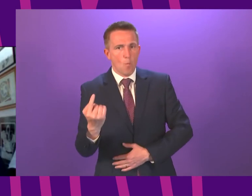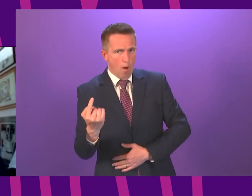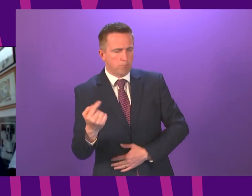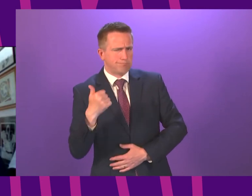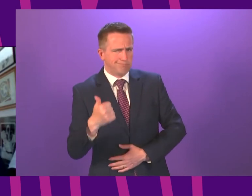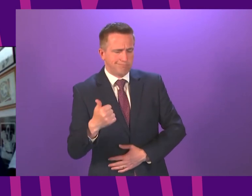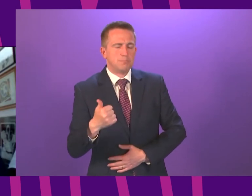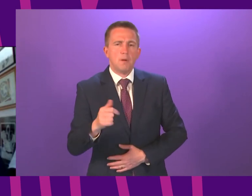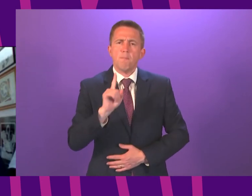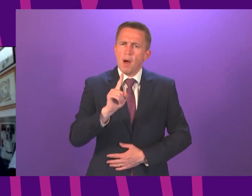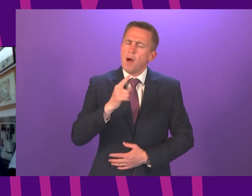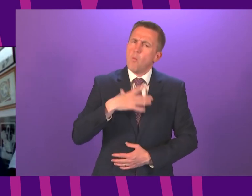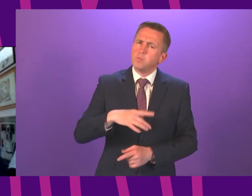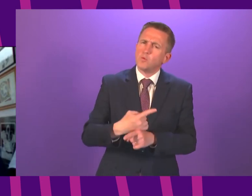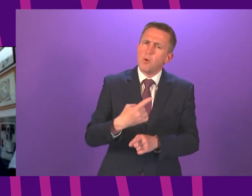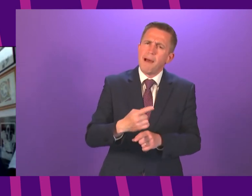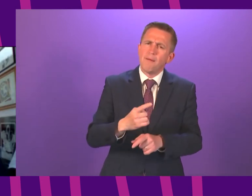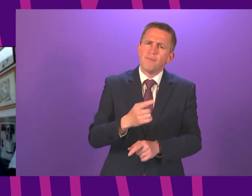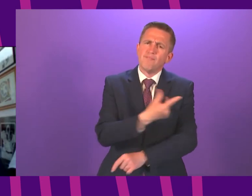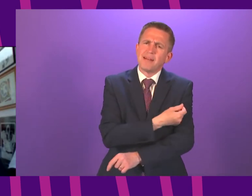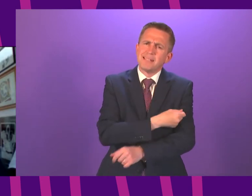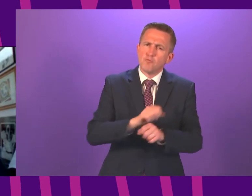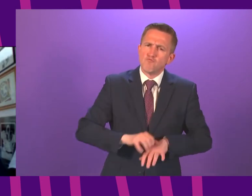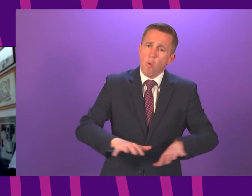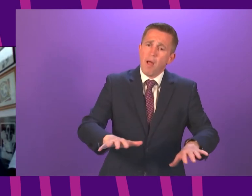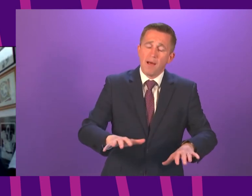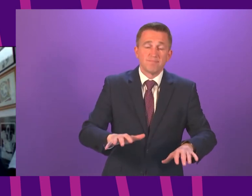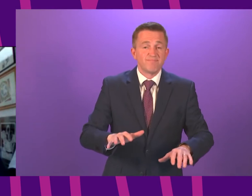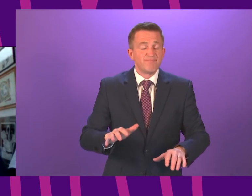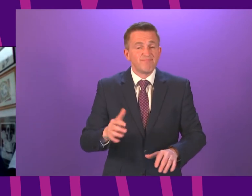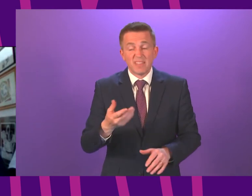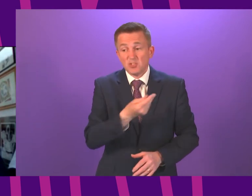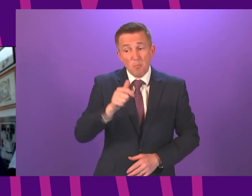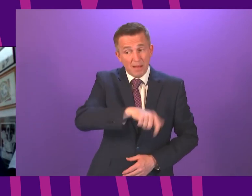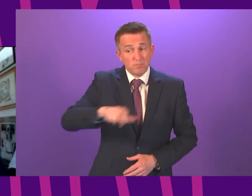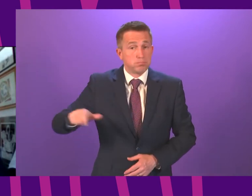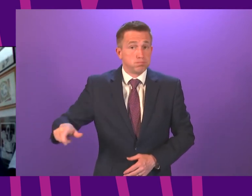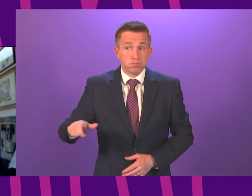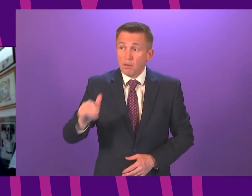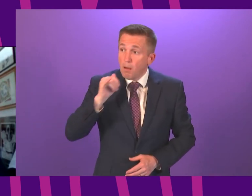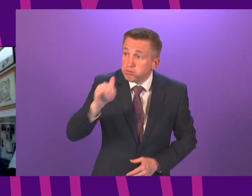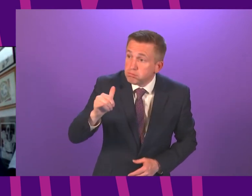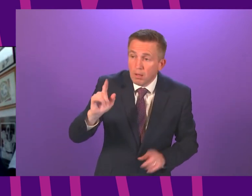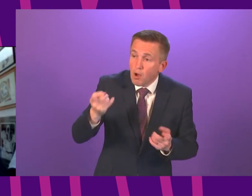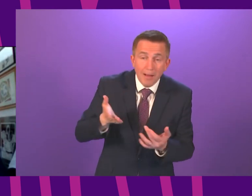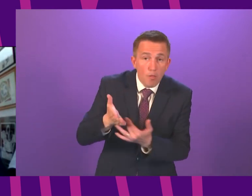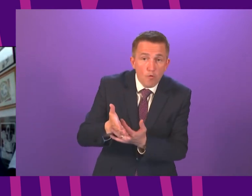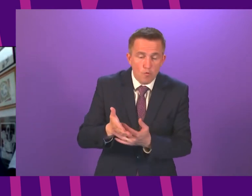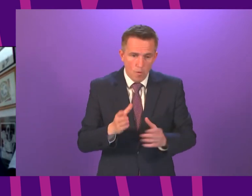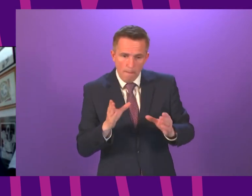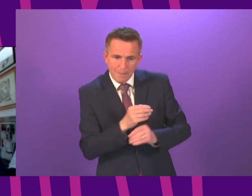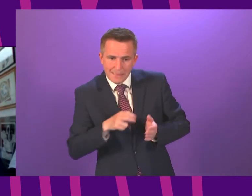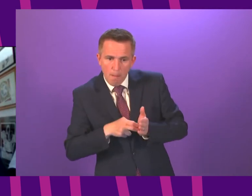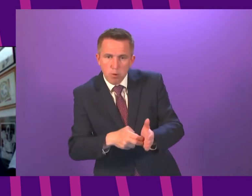vaccination rollout because I've had constituents failed by the national vaccine helpline and the missing appointments process